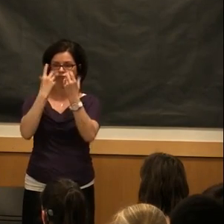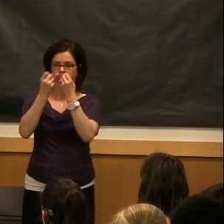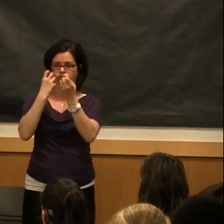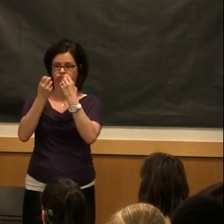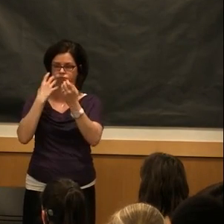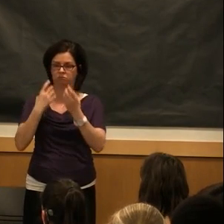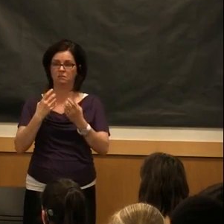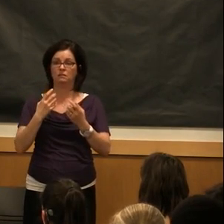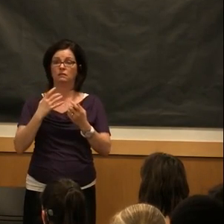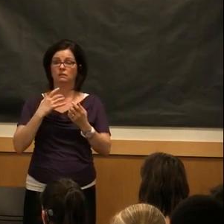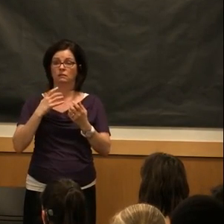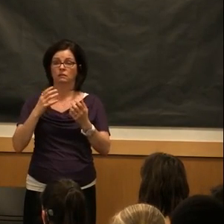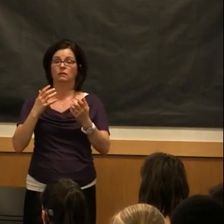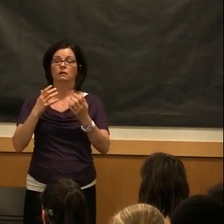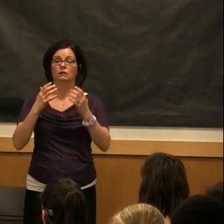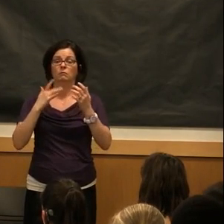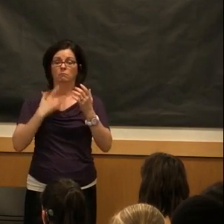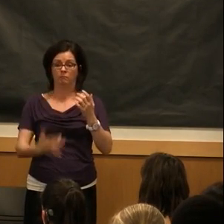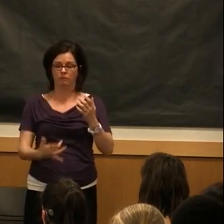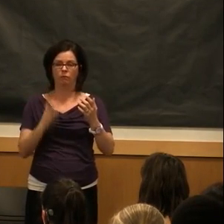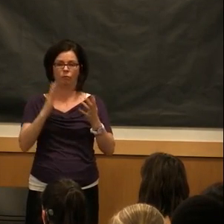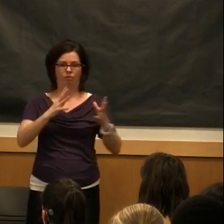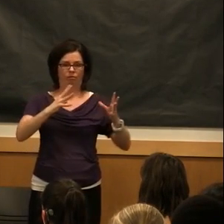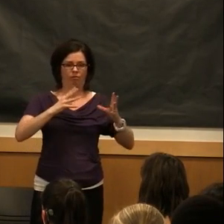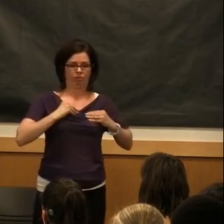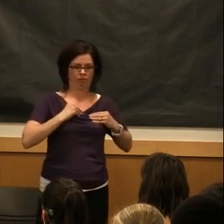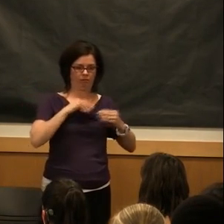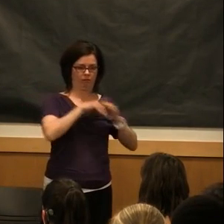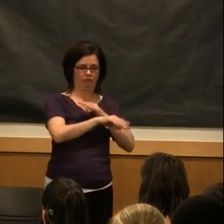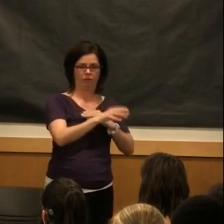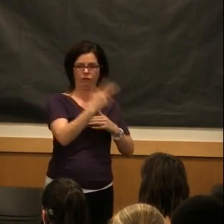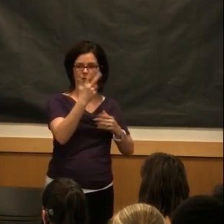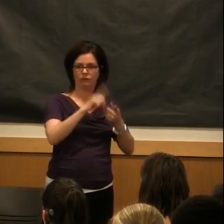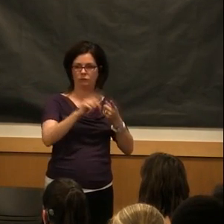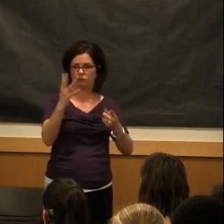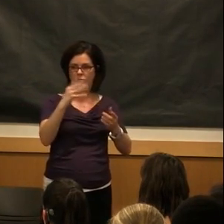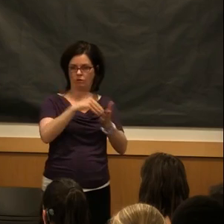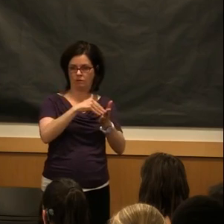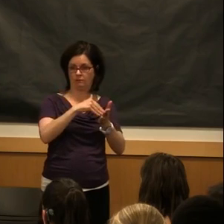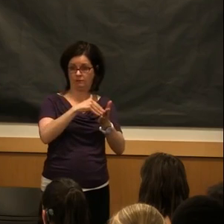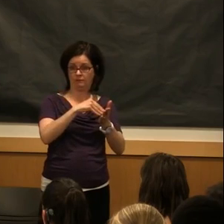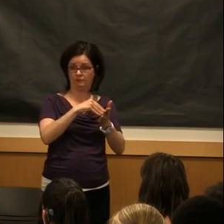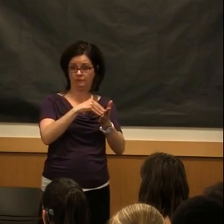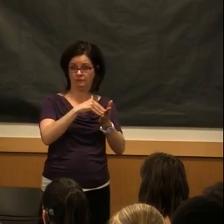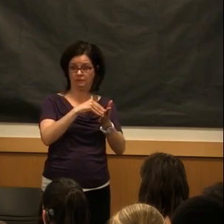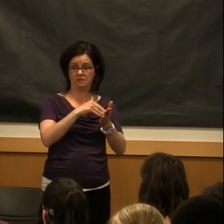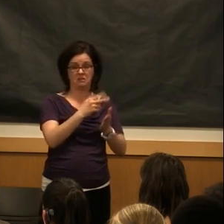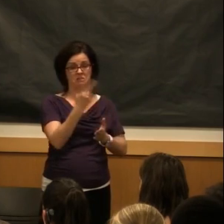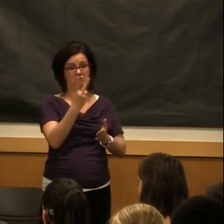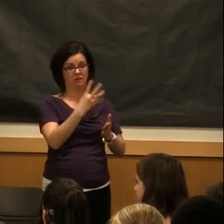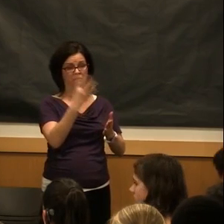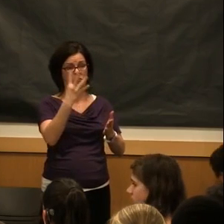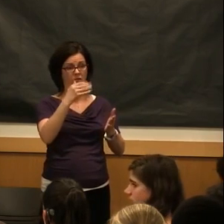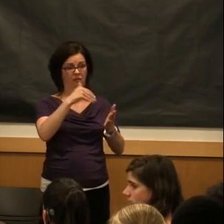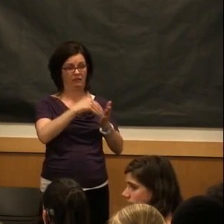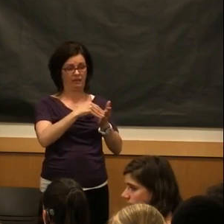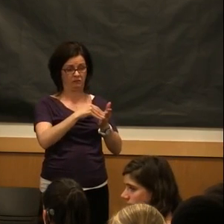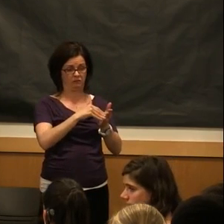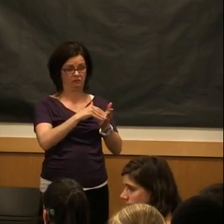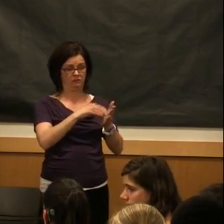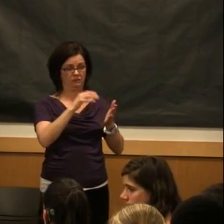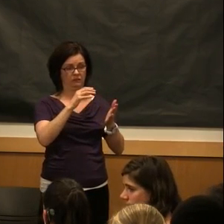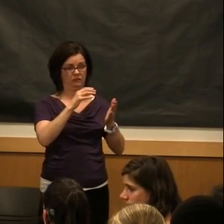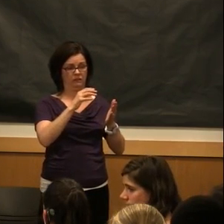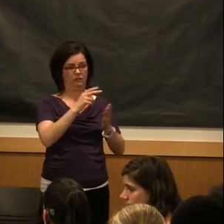admit about three to four thousand of those. And of those three to four thousand, we usually see about eleven to twelve hundred